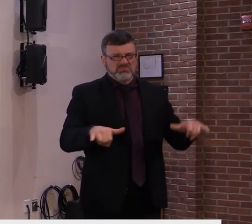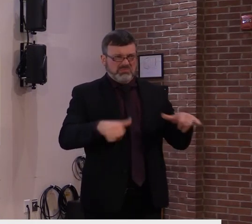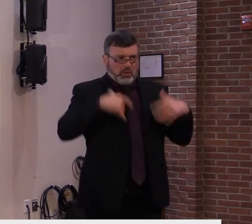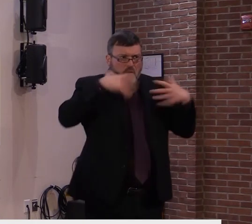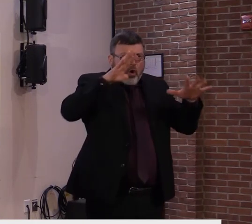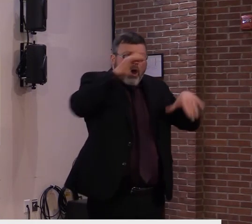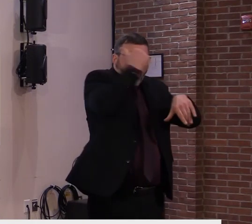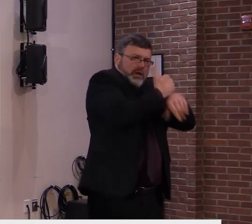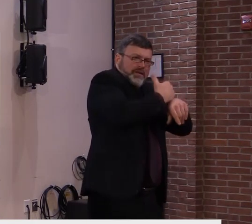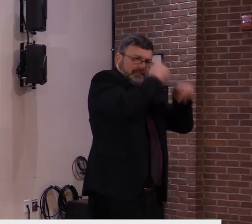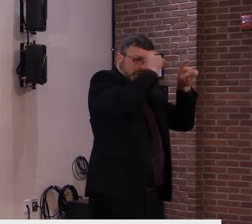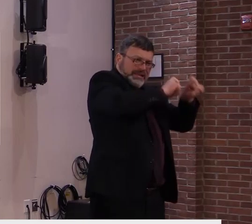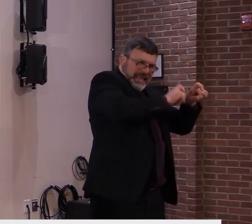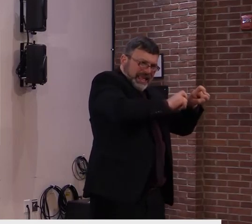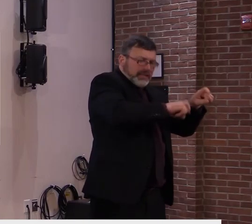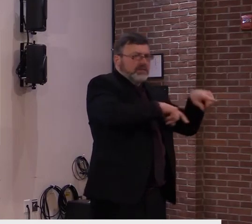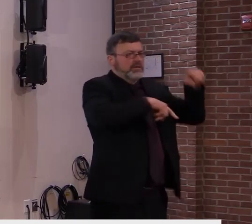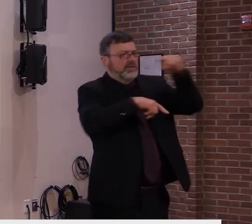Thanks.